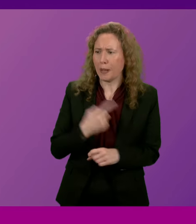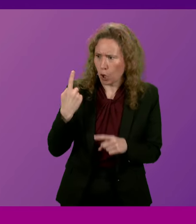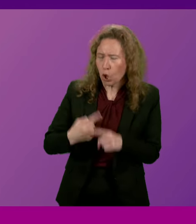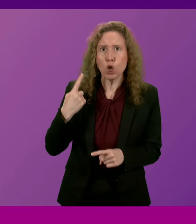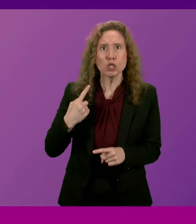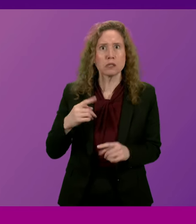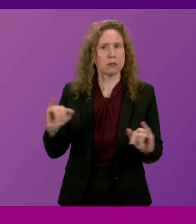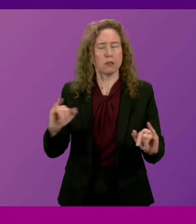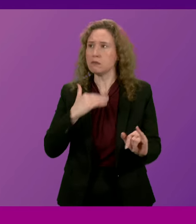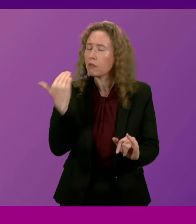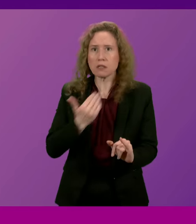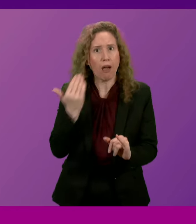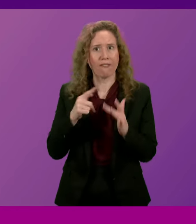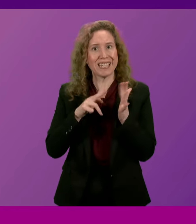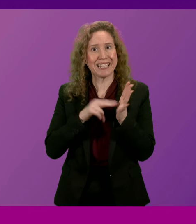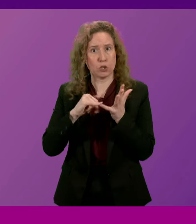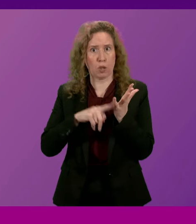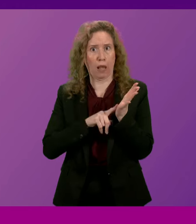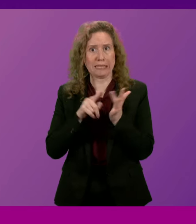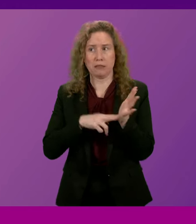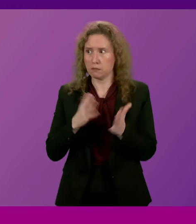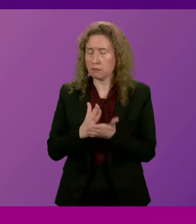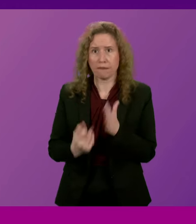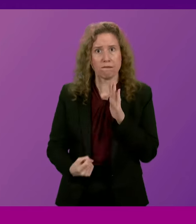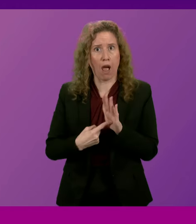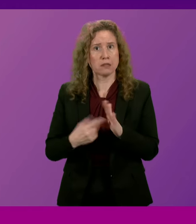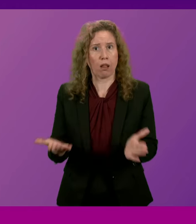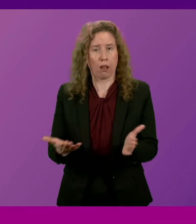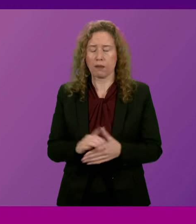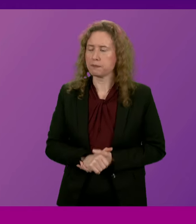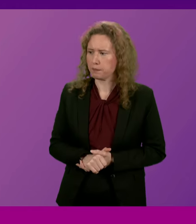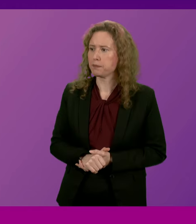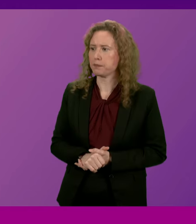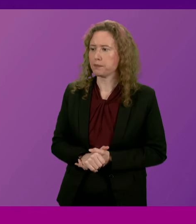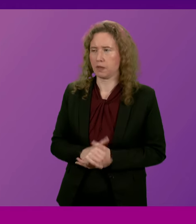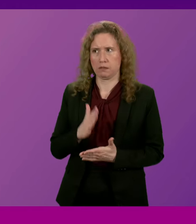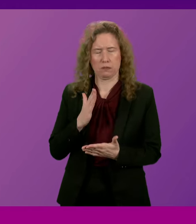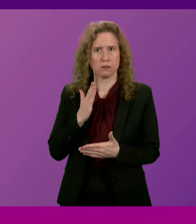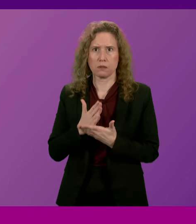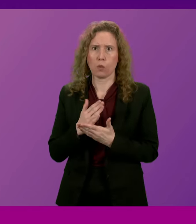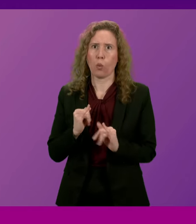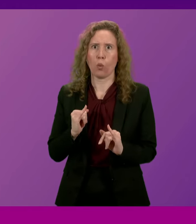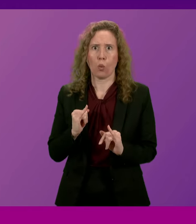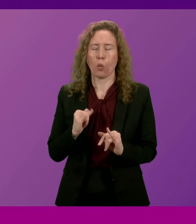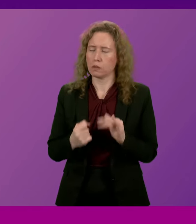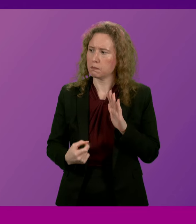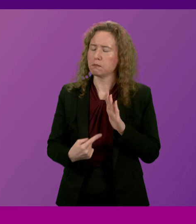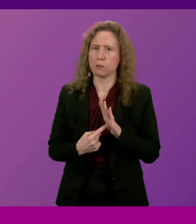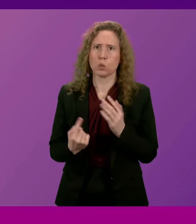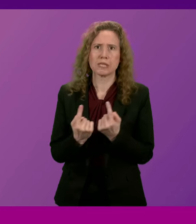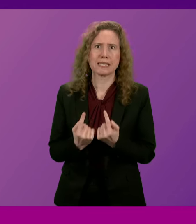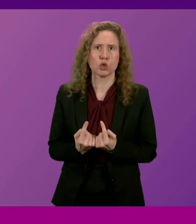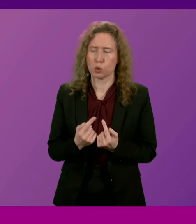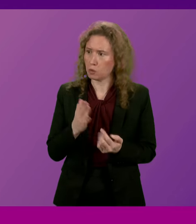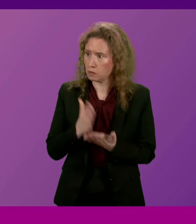this acute shortage of insulin? First Minister. This is a very important issue, and I recognise the importance of